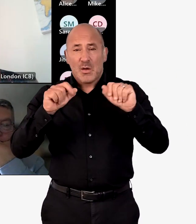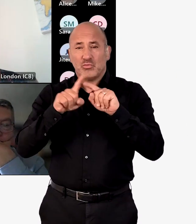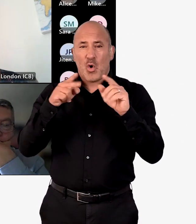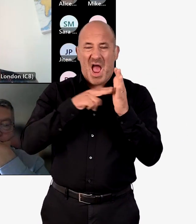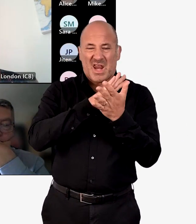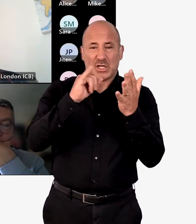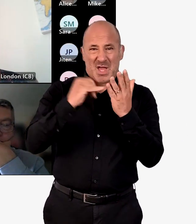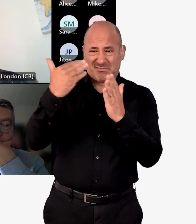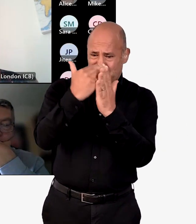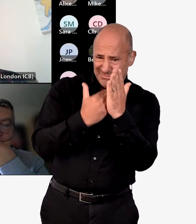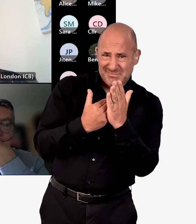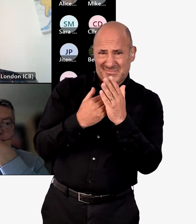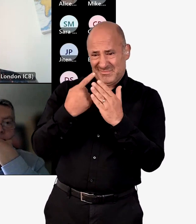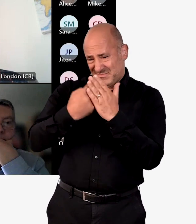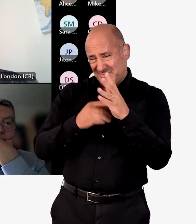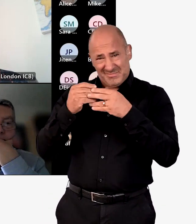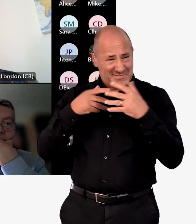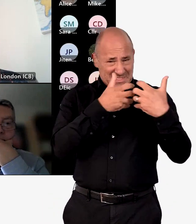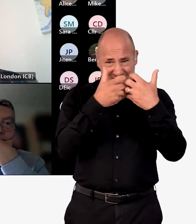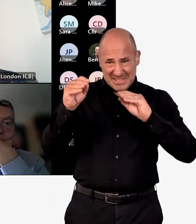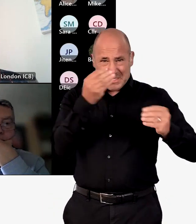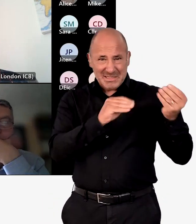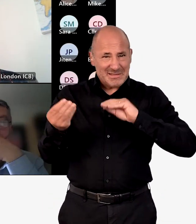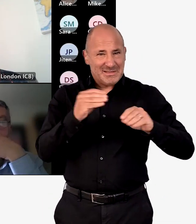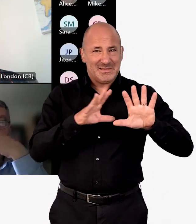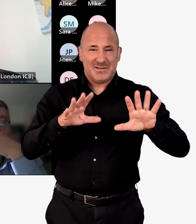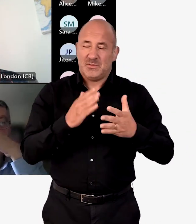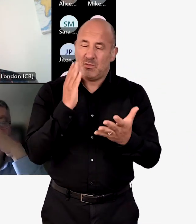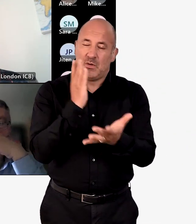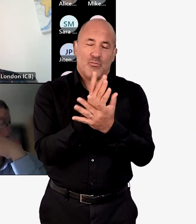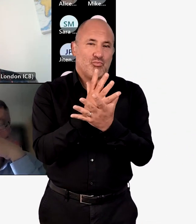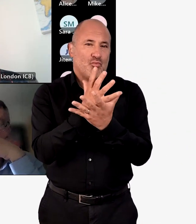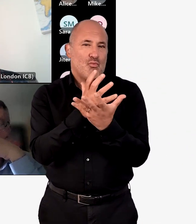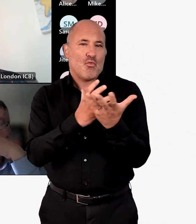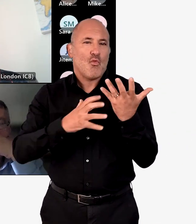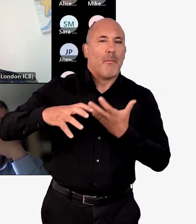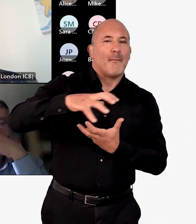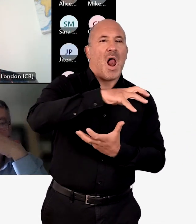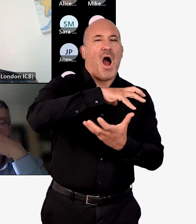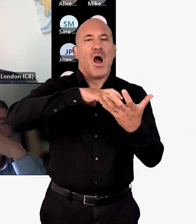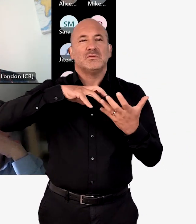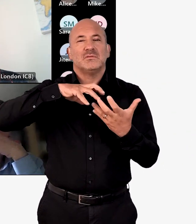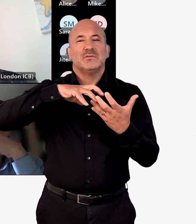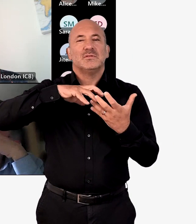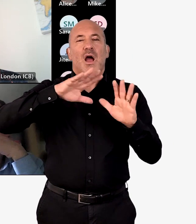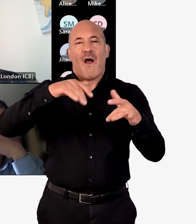and ensuring that we also aligned with the operating requirements and the NHS mandate.